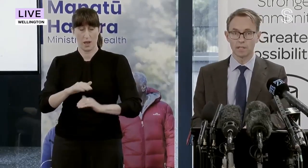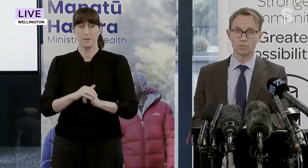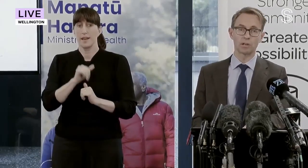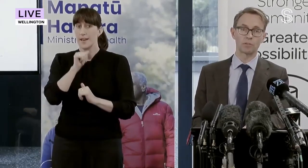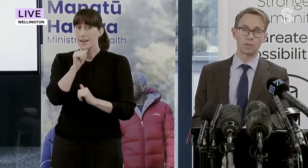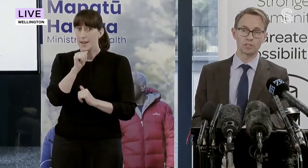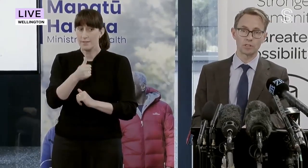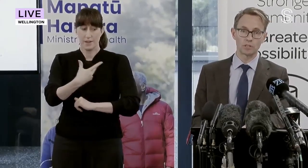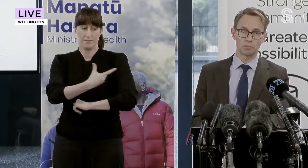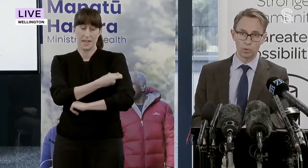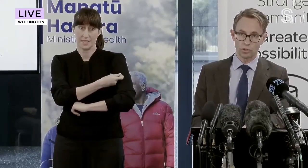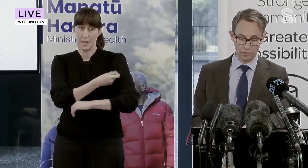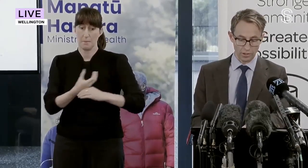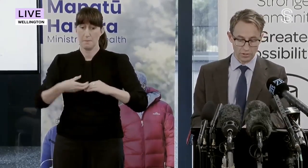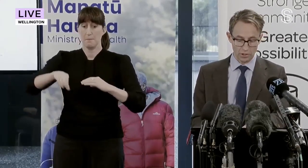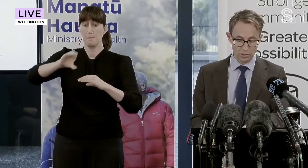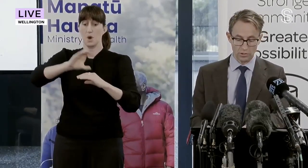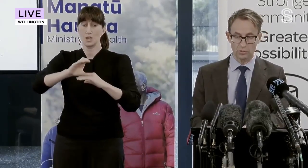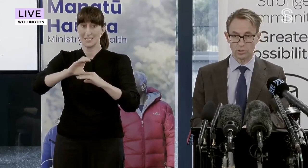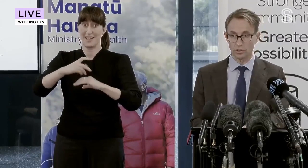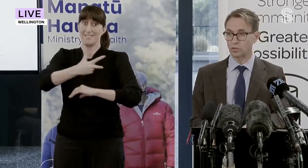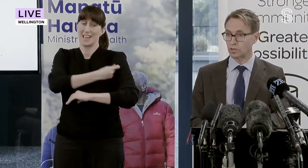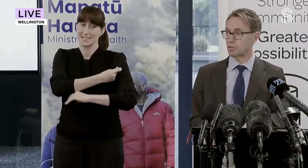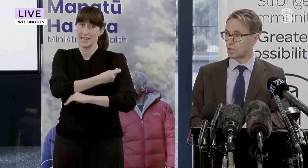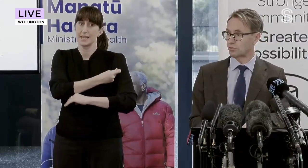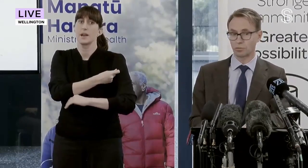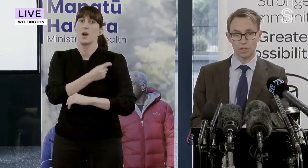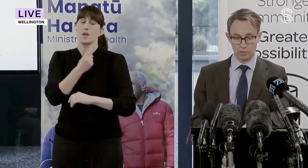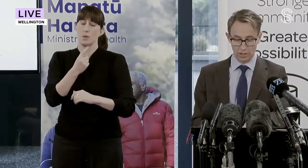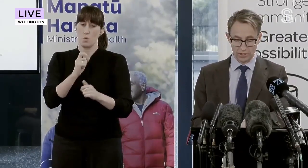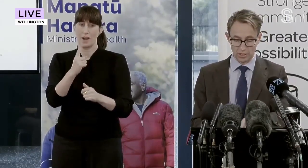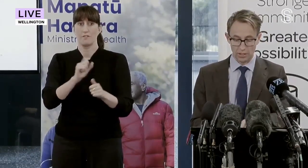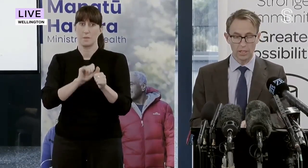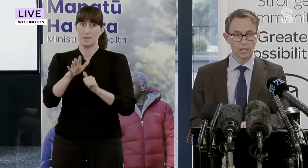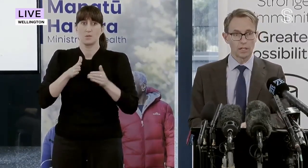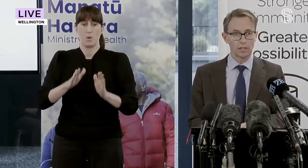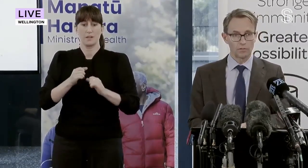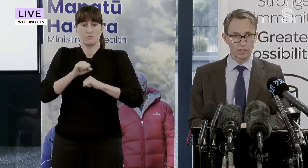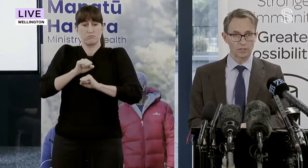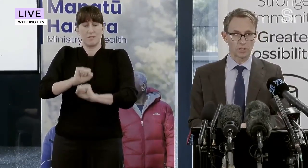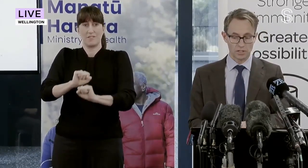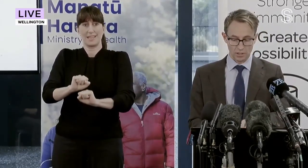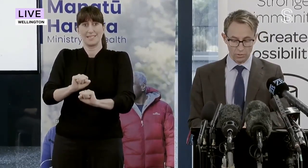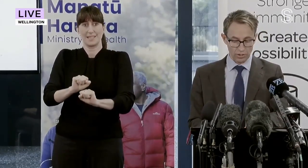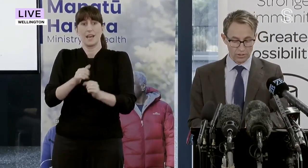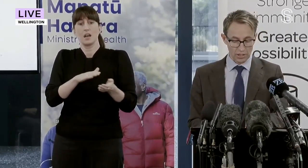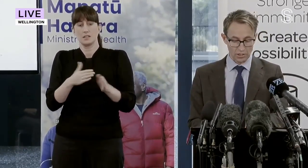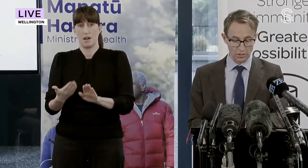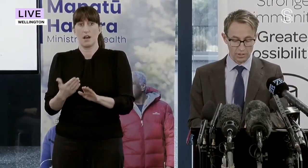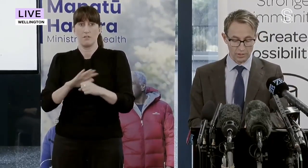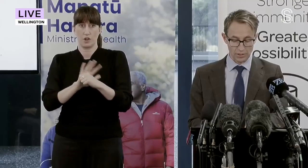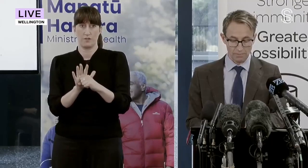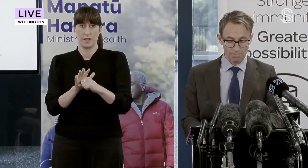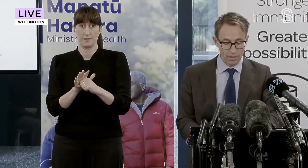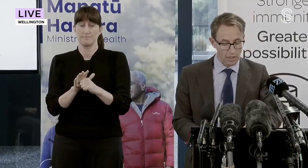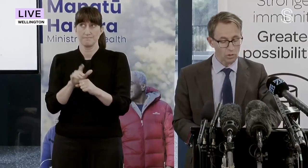is one of the most important things you can do to reduce your risk of death from COVID-19. Very consistent with the international